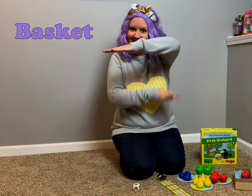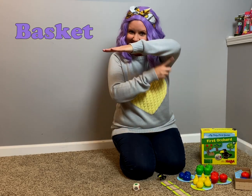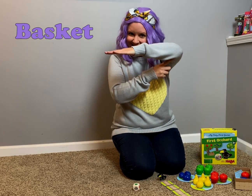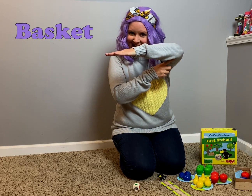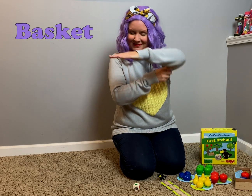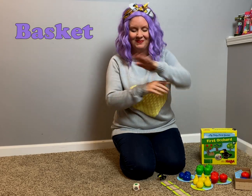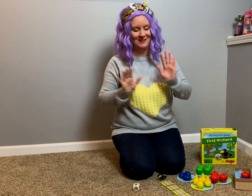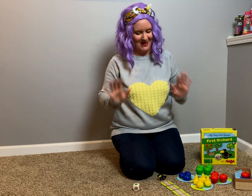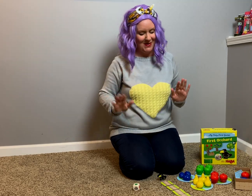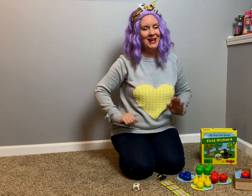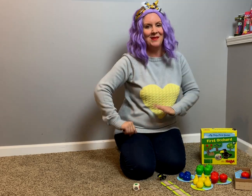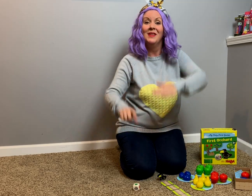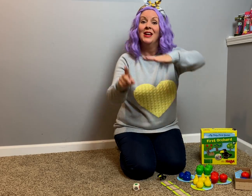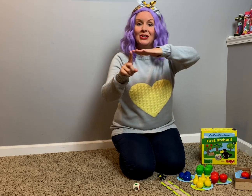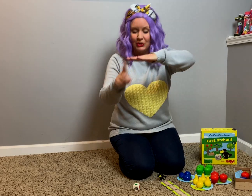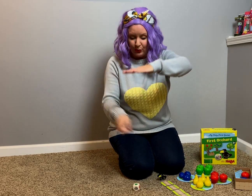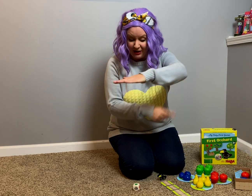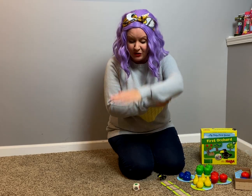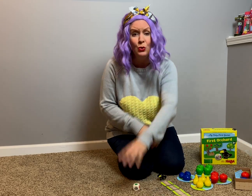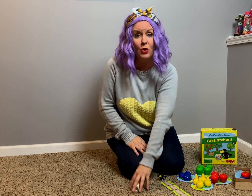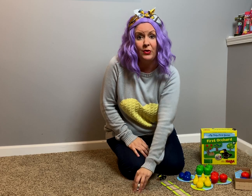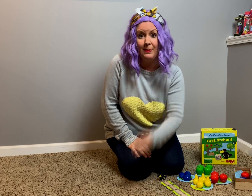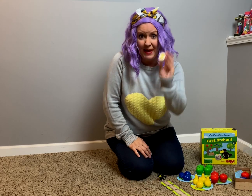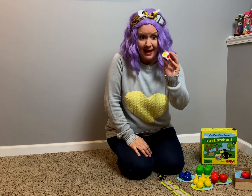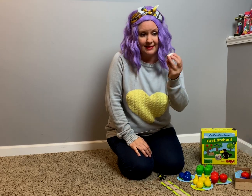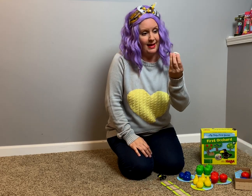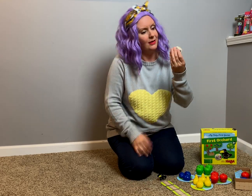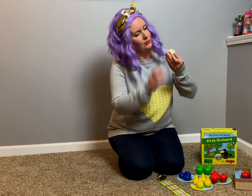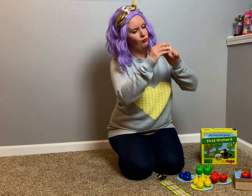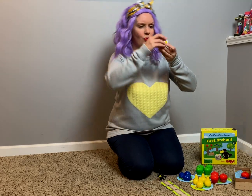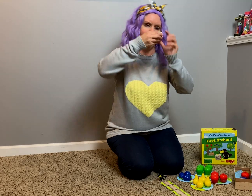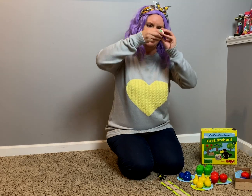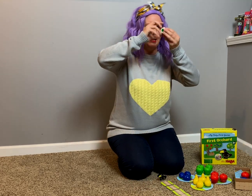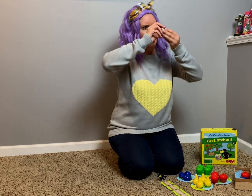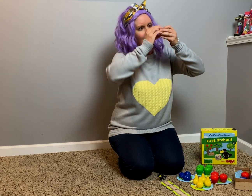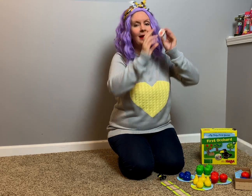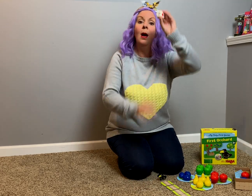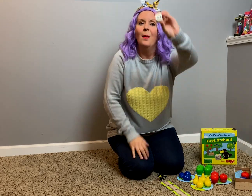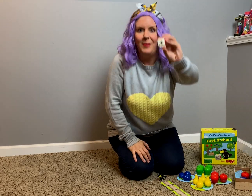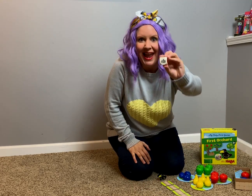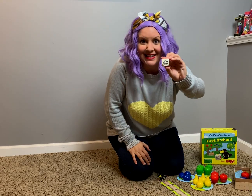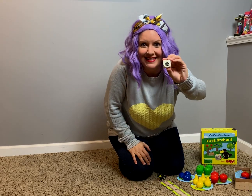Basket. Okay. So, if you roll the basket. Where is it again? Basket.